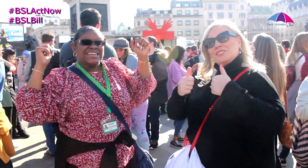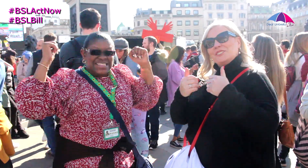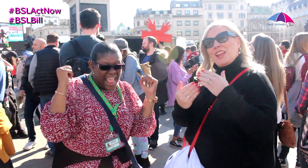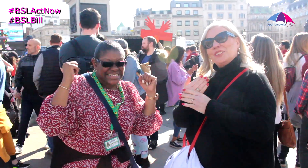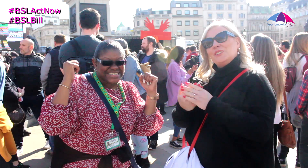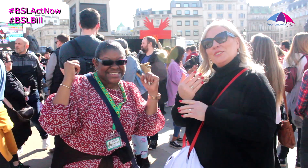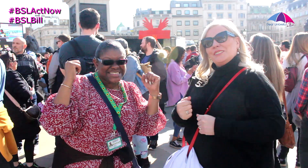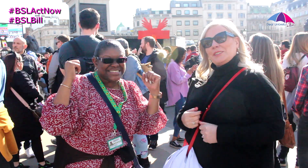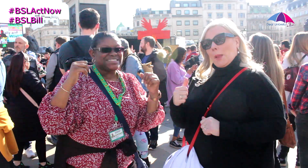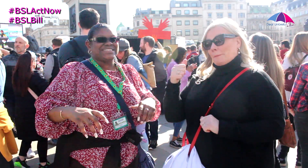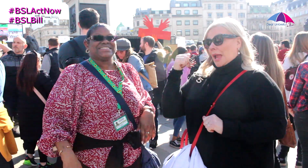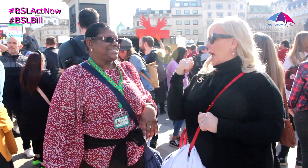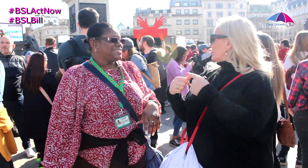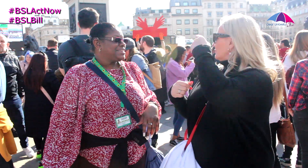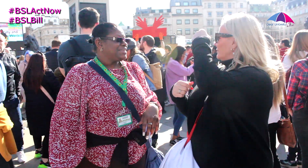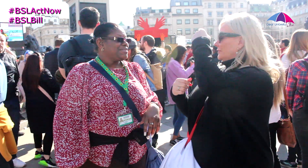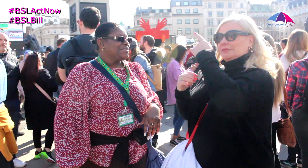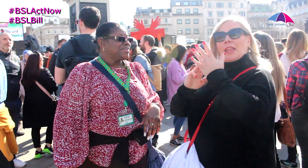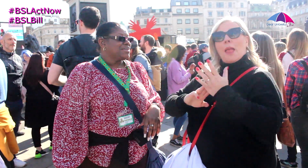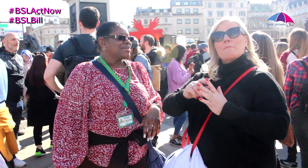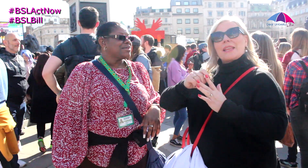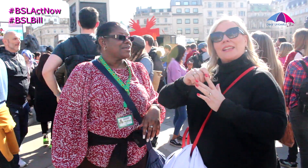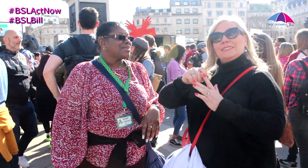because you've been the Advocates for making this happen. This is beautiful.